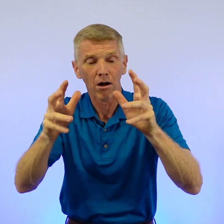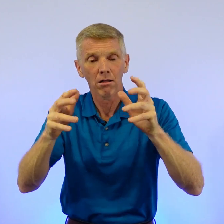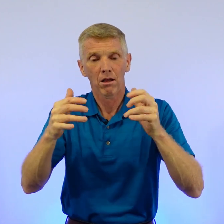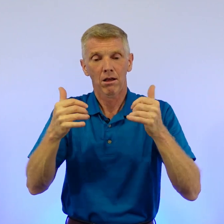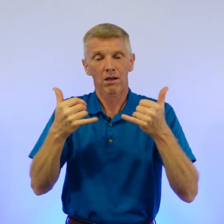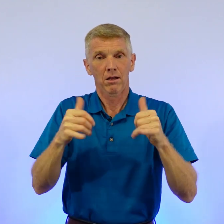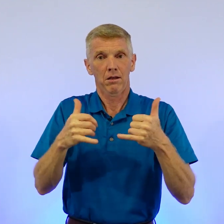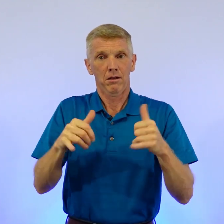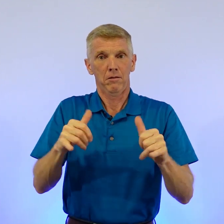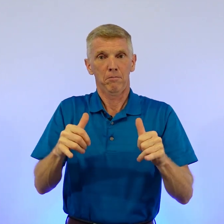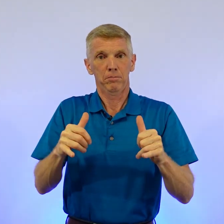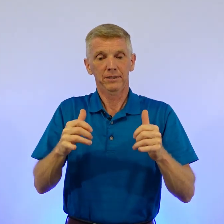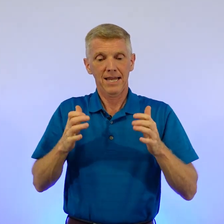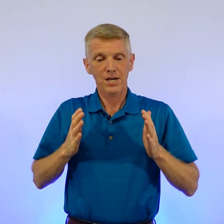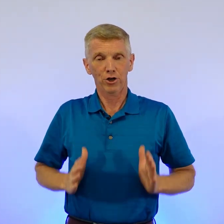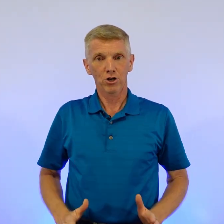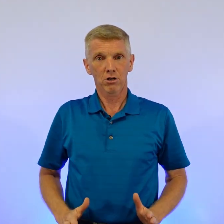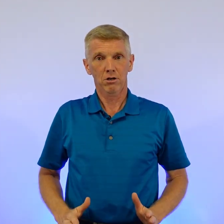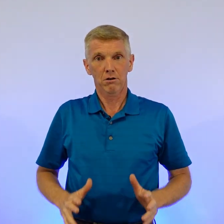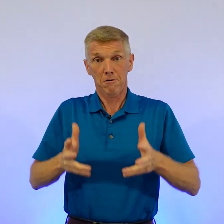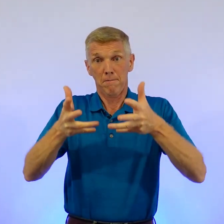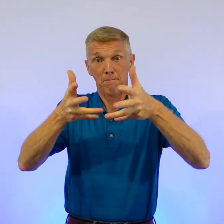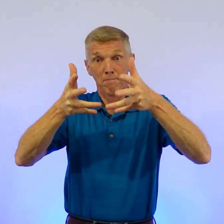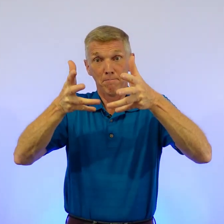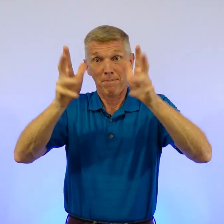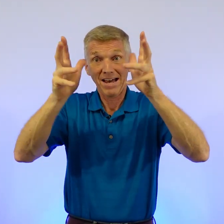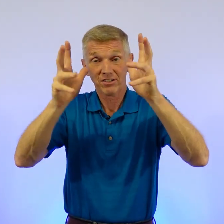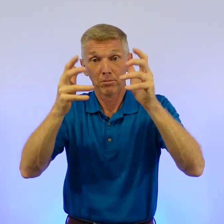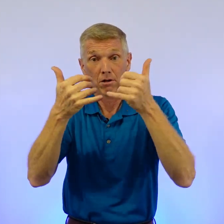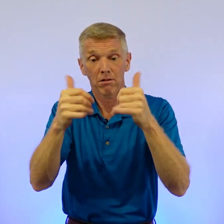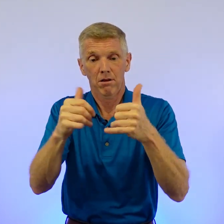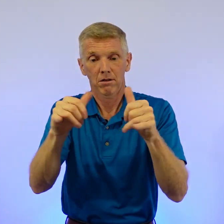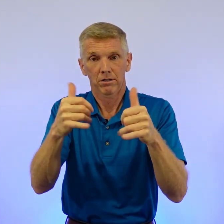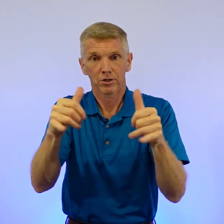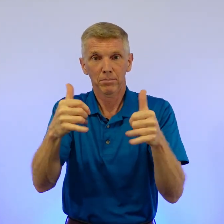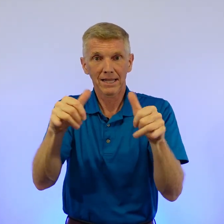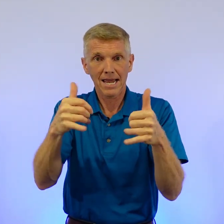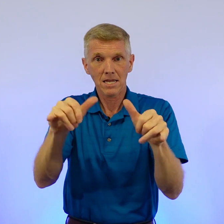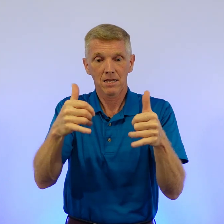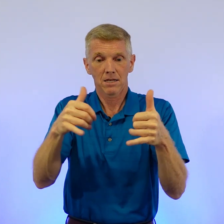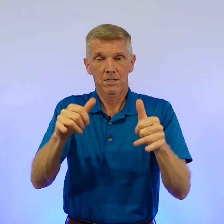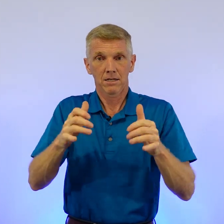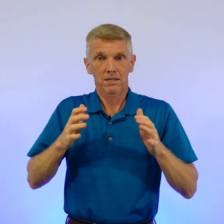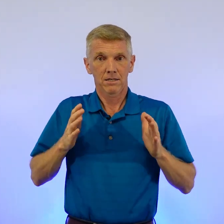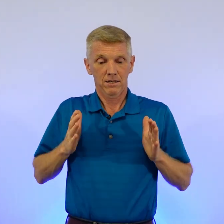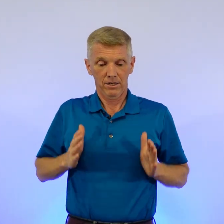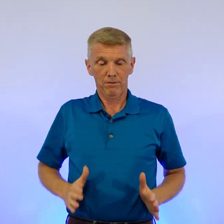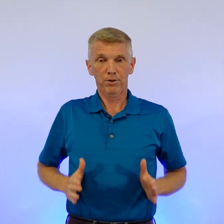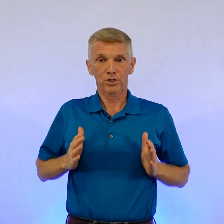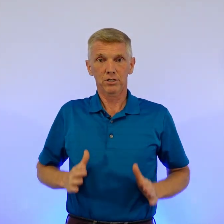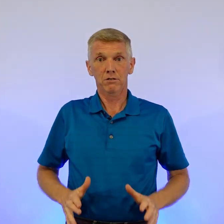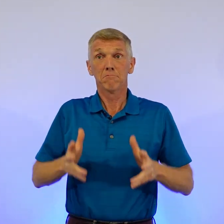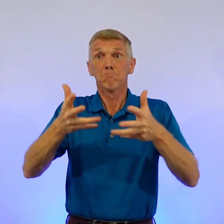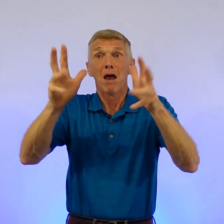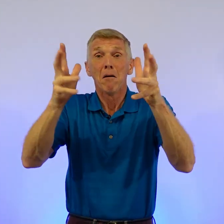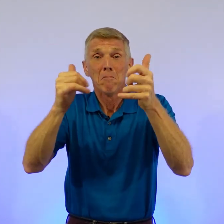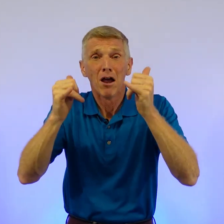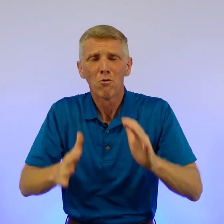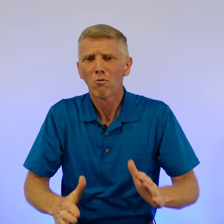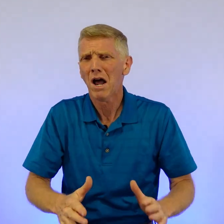player, basketball to play, and the person, wow,